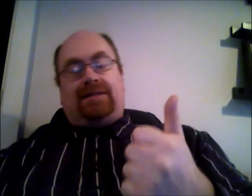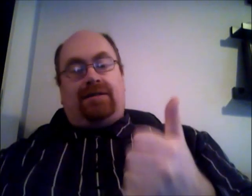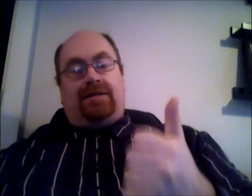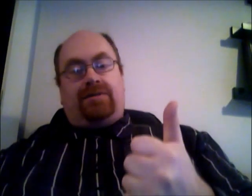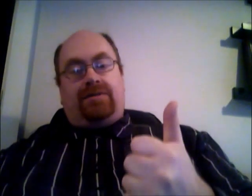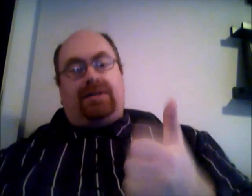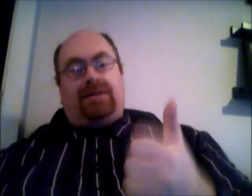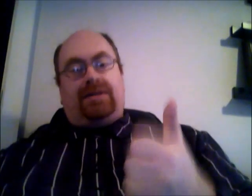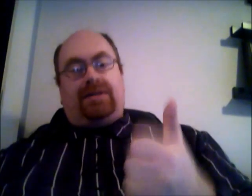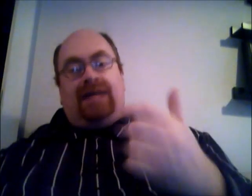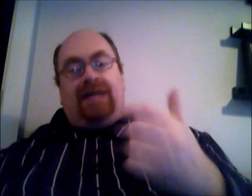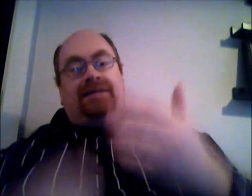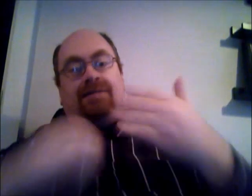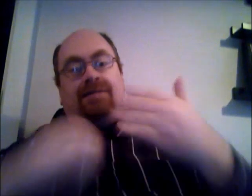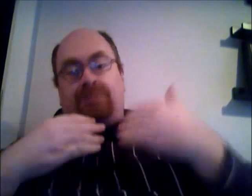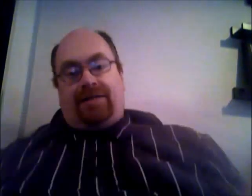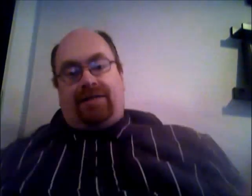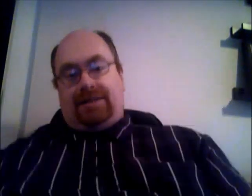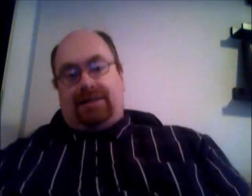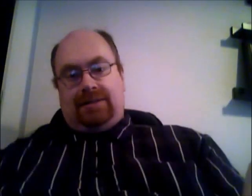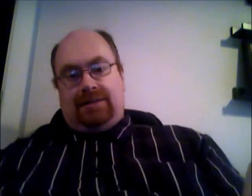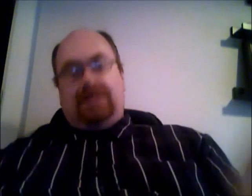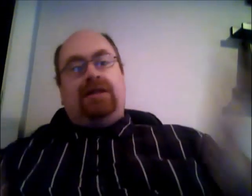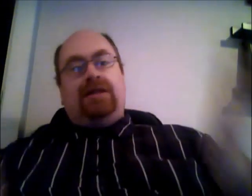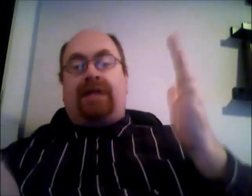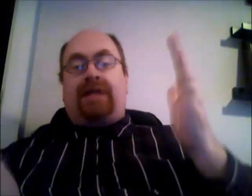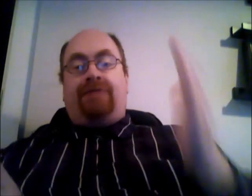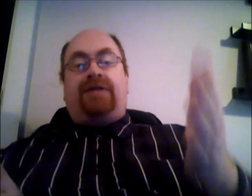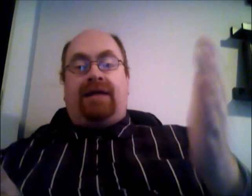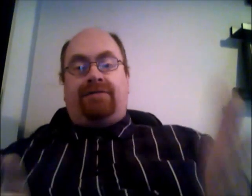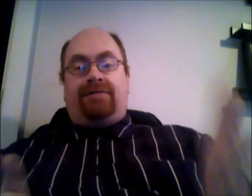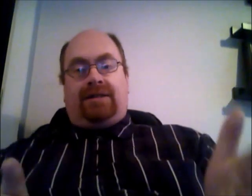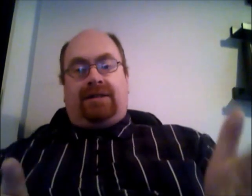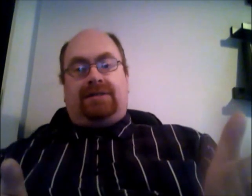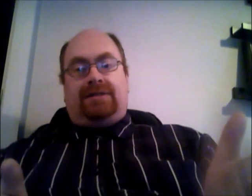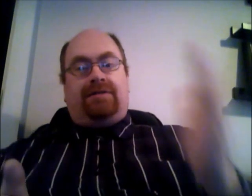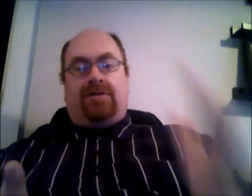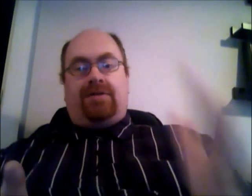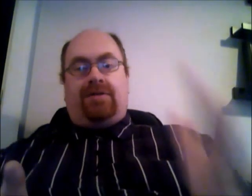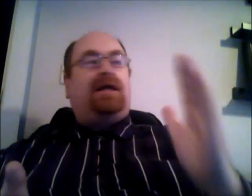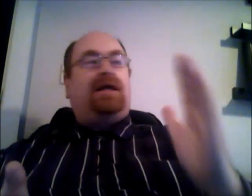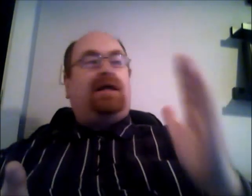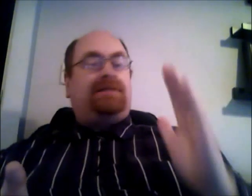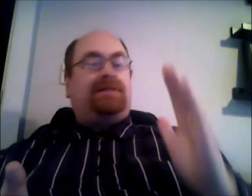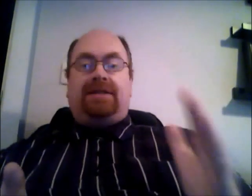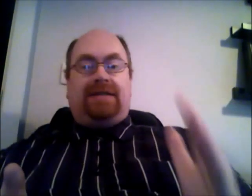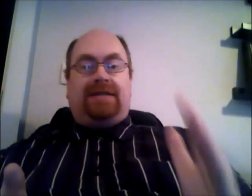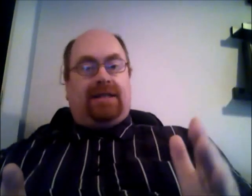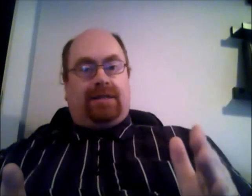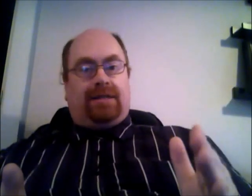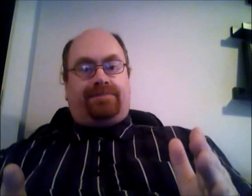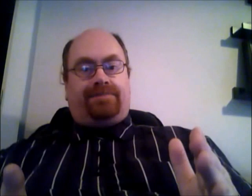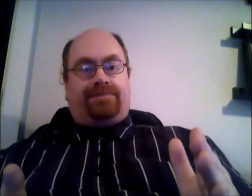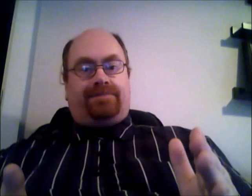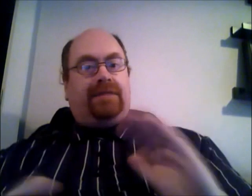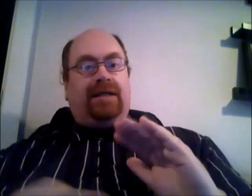irish water you can't just privatize it you would have to advertise for somebody to take it on and